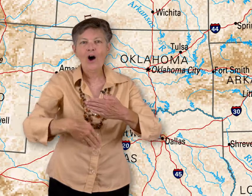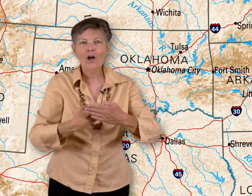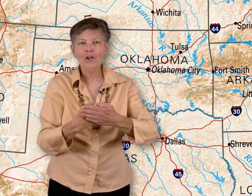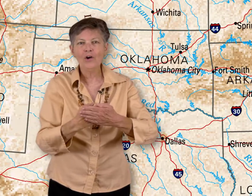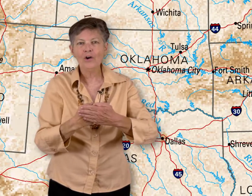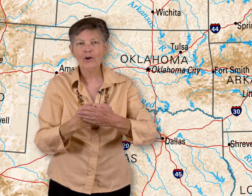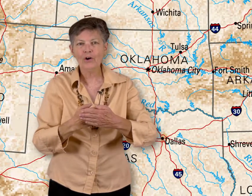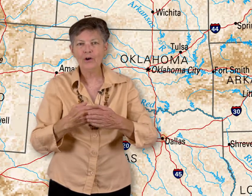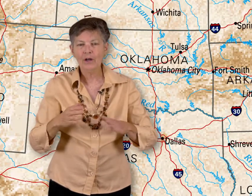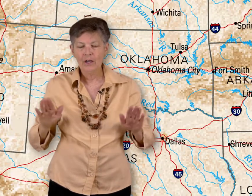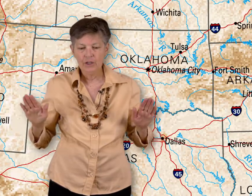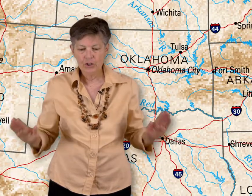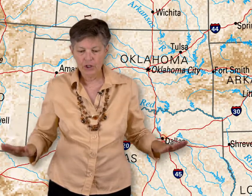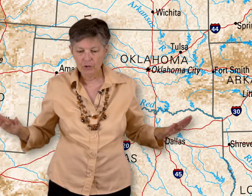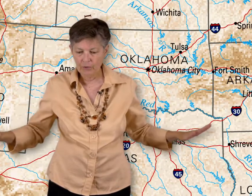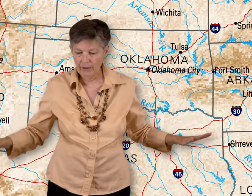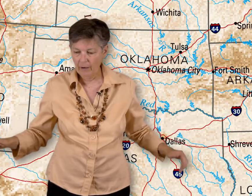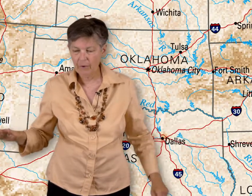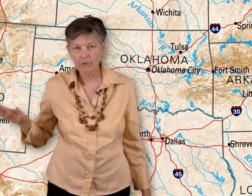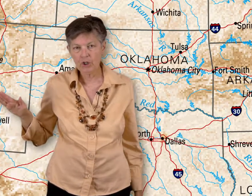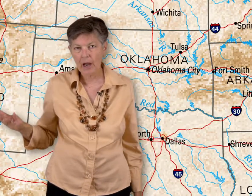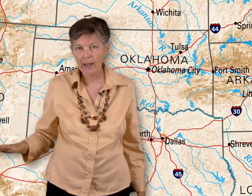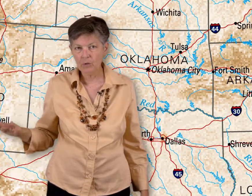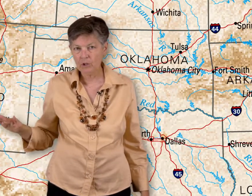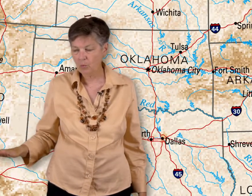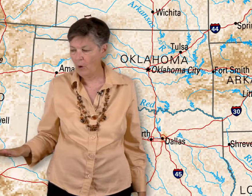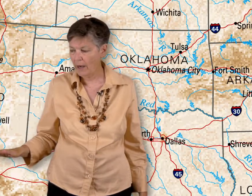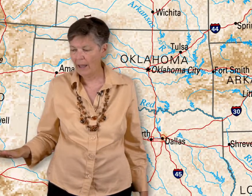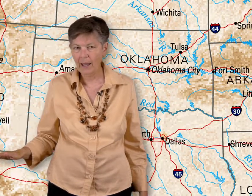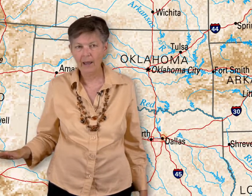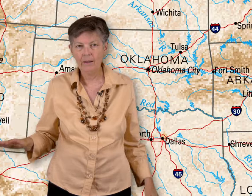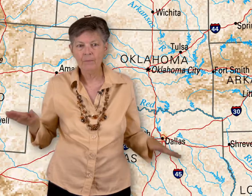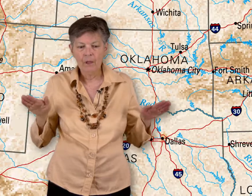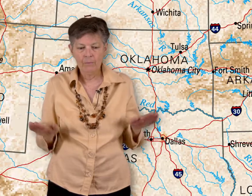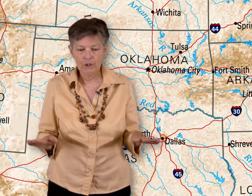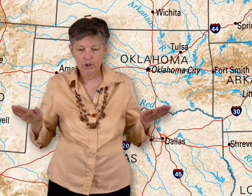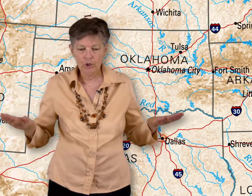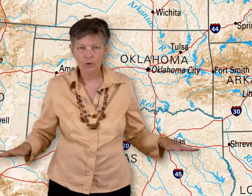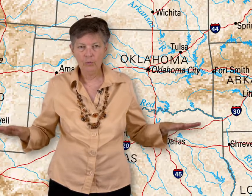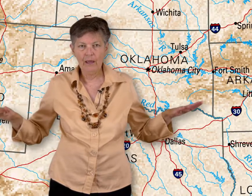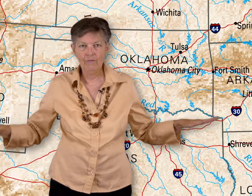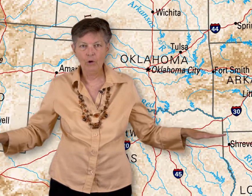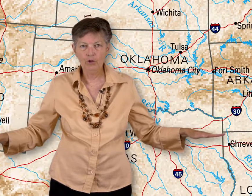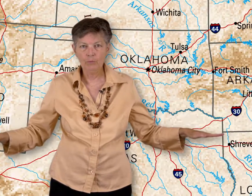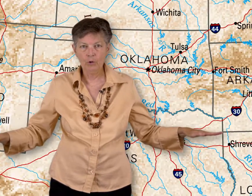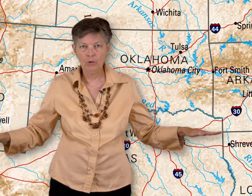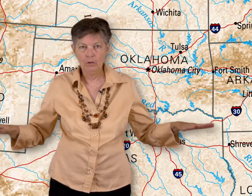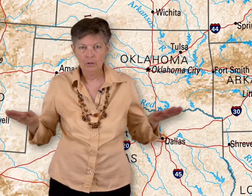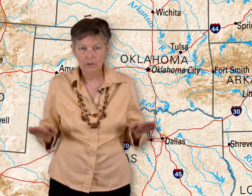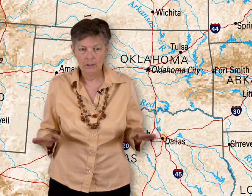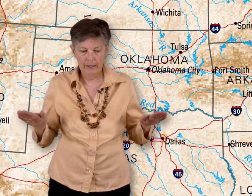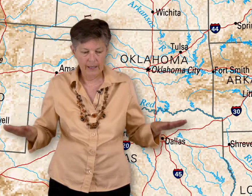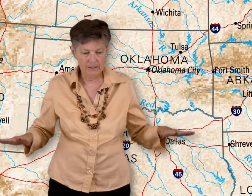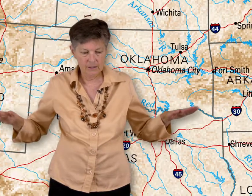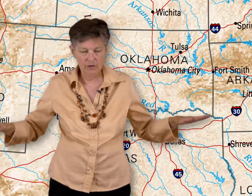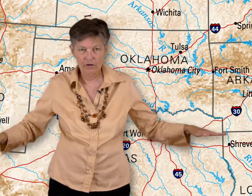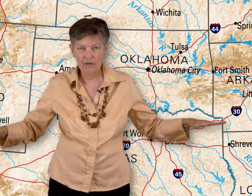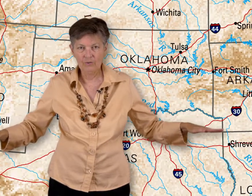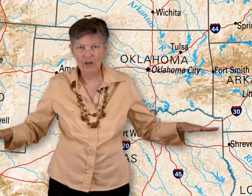All her children. Now remember child was one hand, but children we have multiple little heads here. Because we get